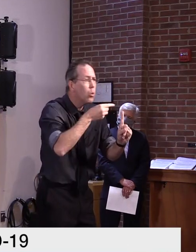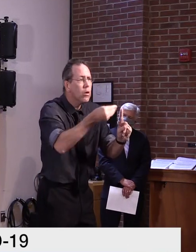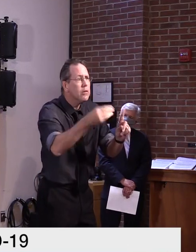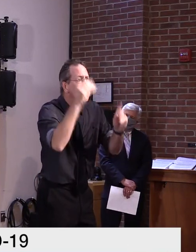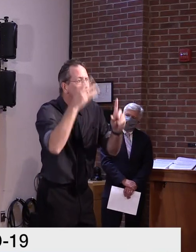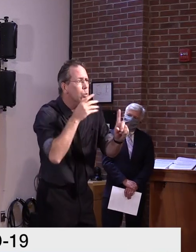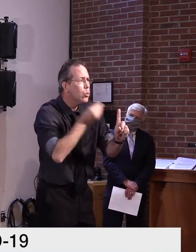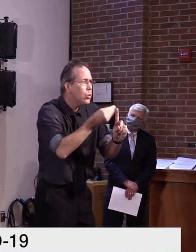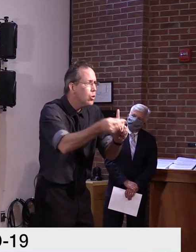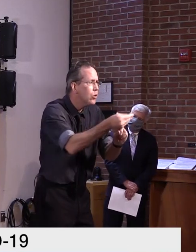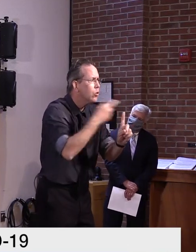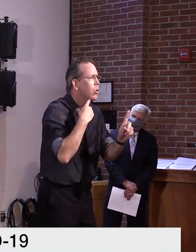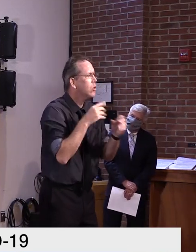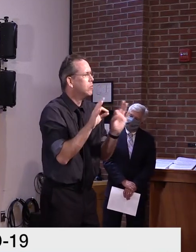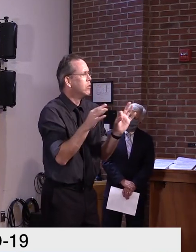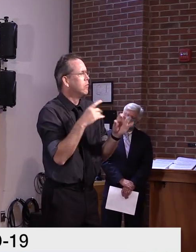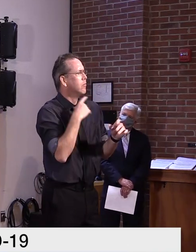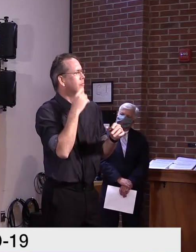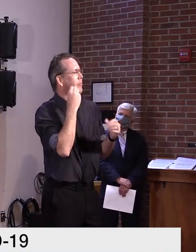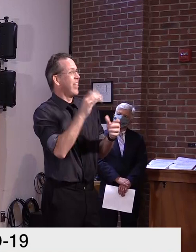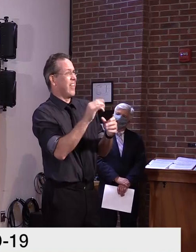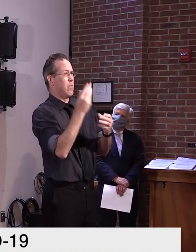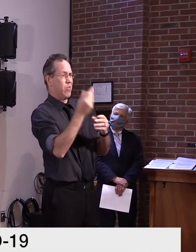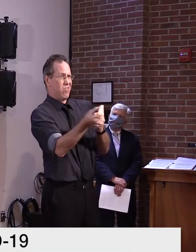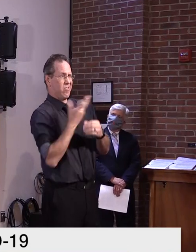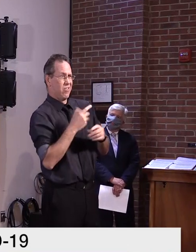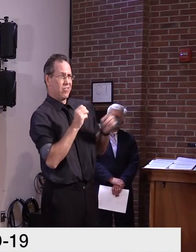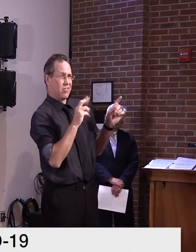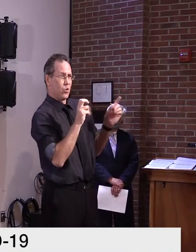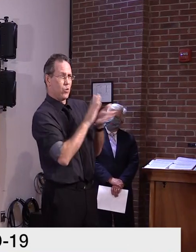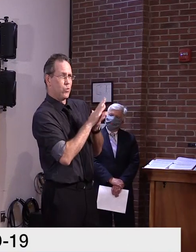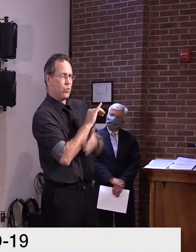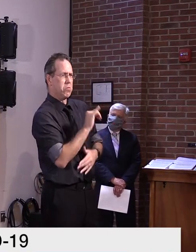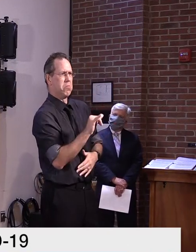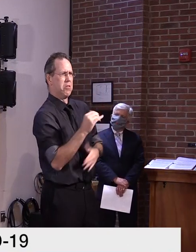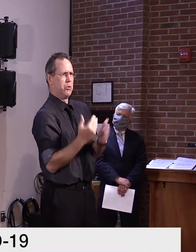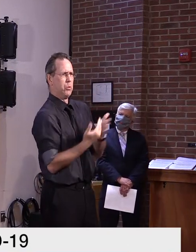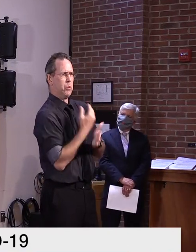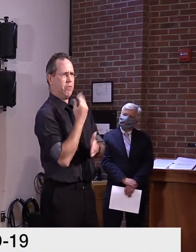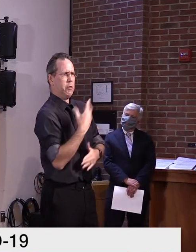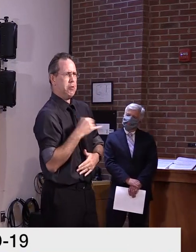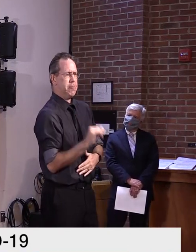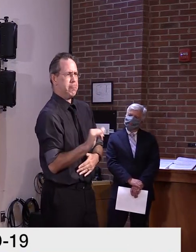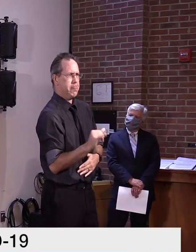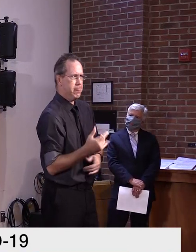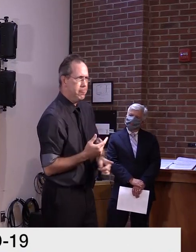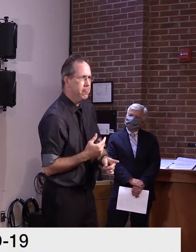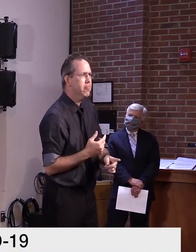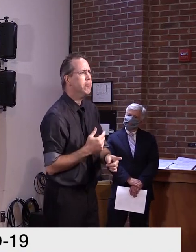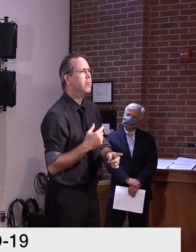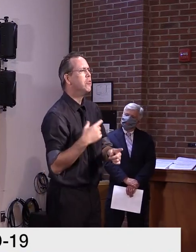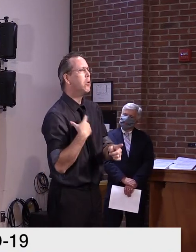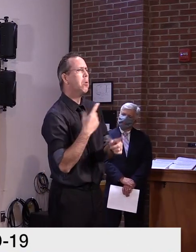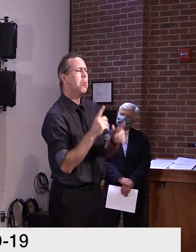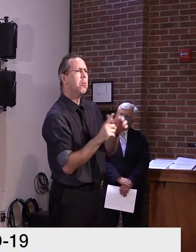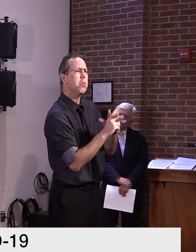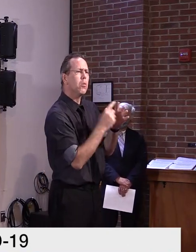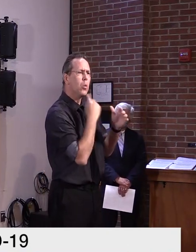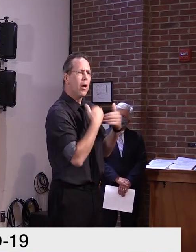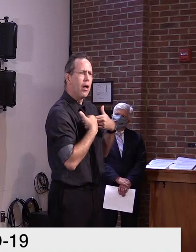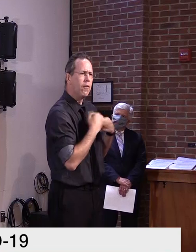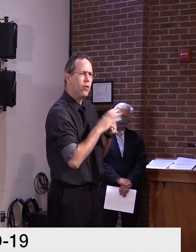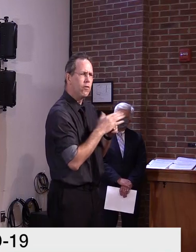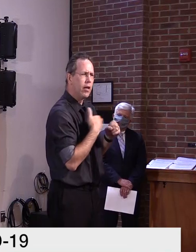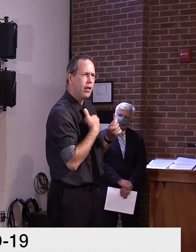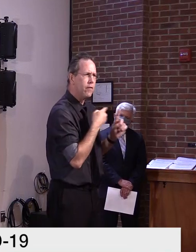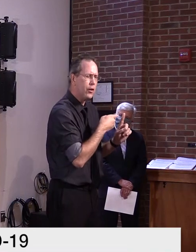that, not just in the school setting, but if they encounter somebody who was positive, uh, and they end up going into